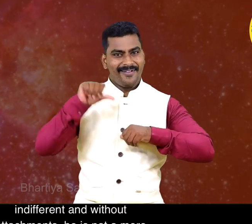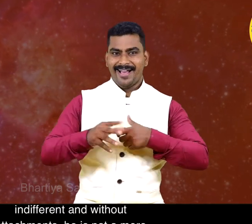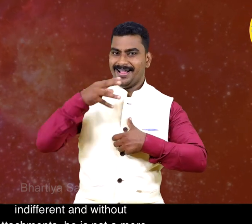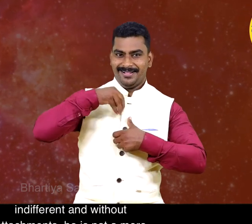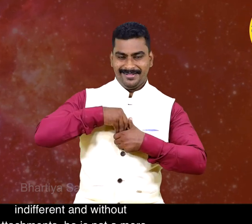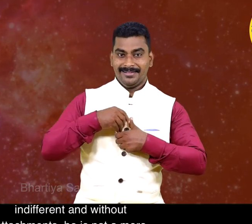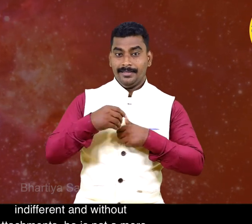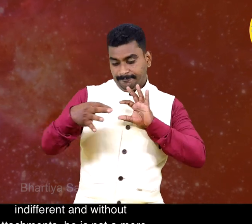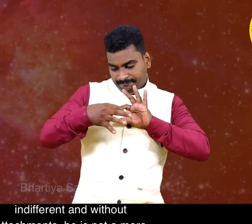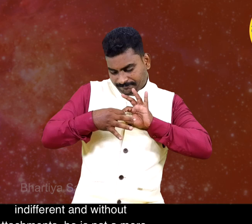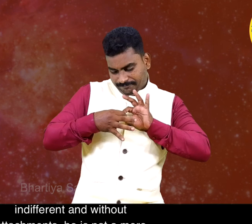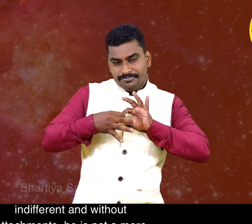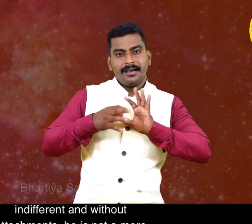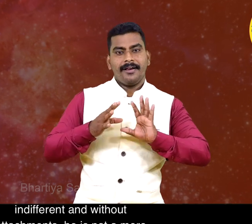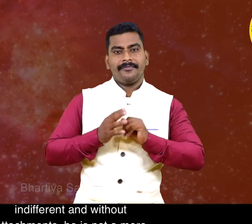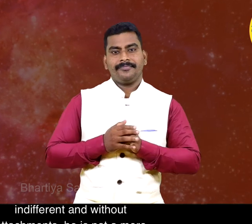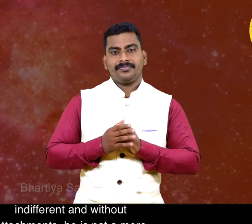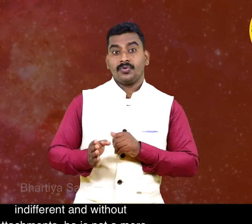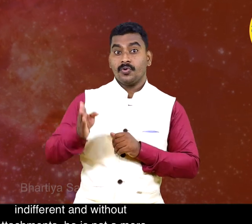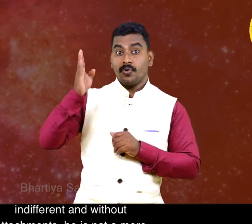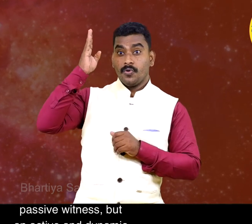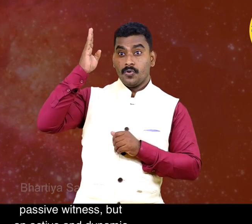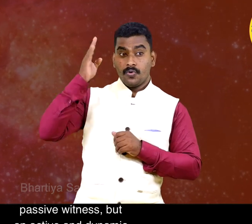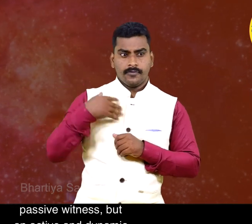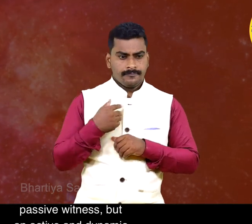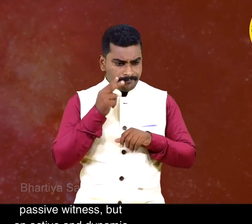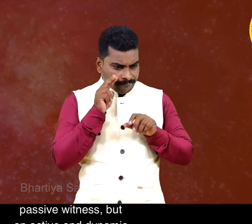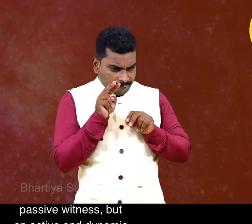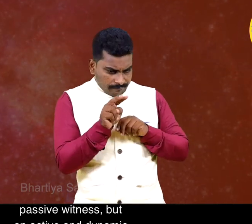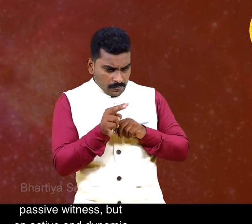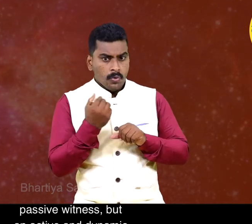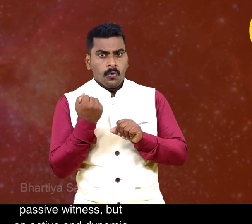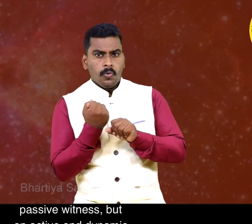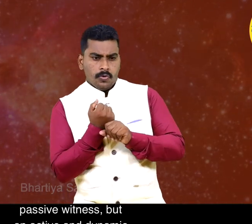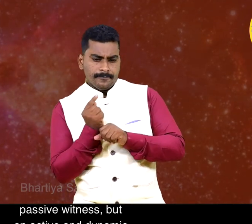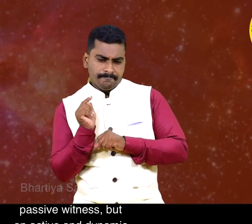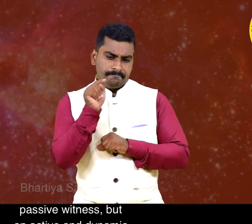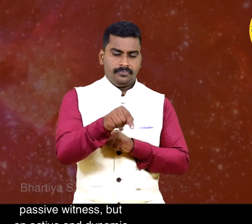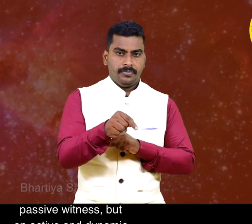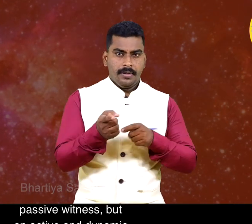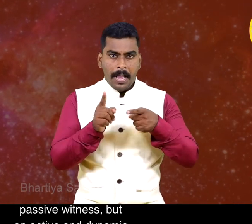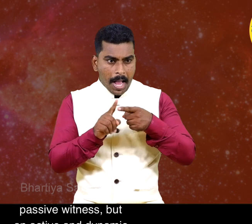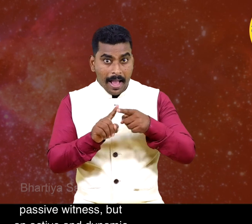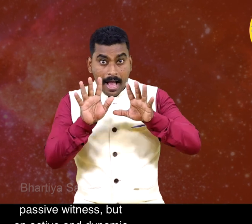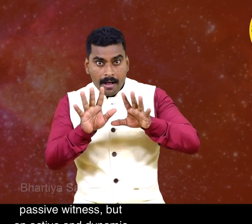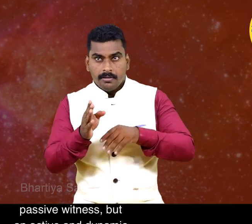attachments, he is not a mere passive witness, but an active and dynamic